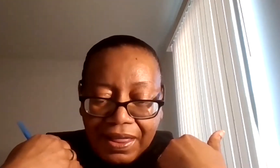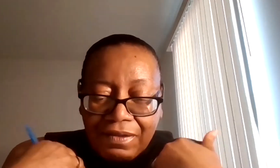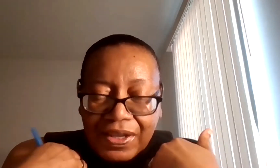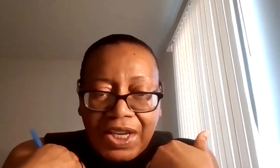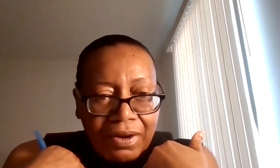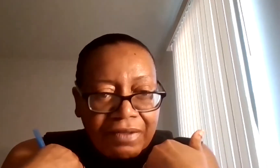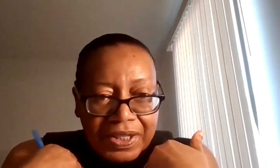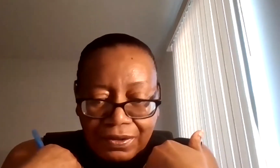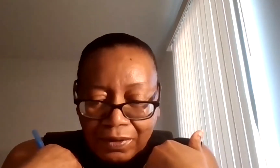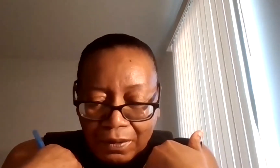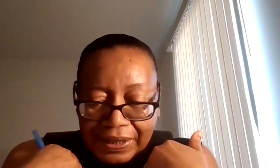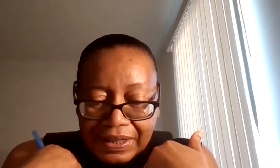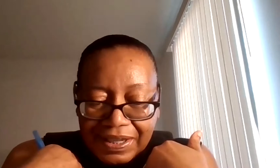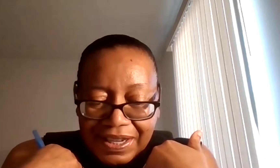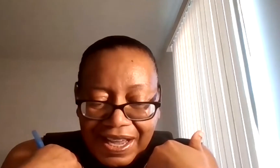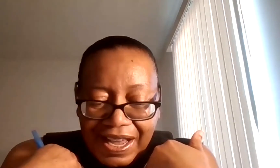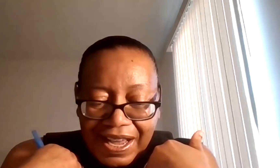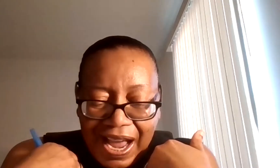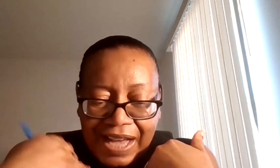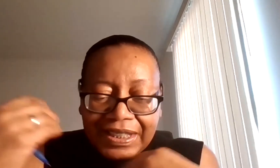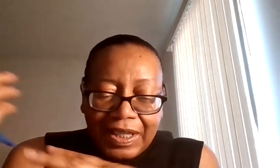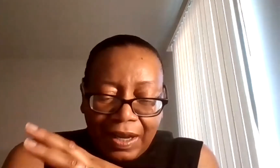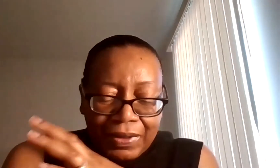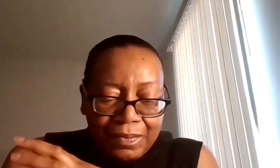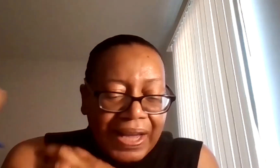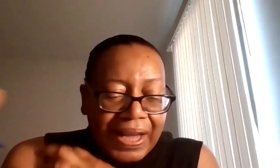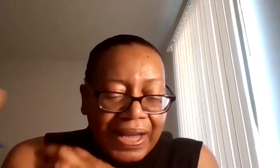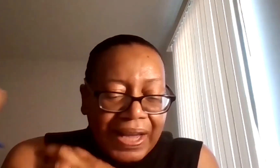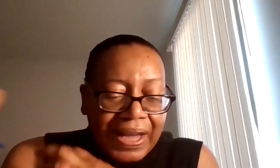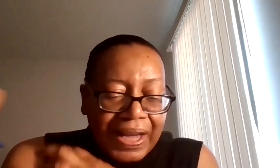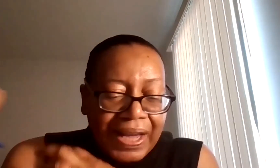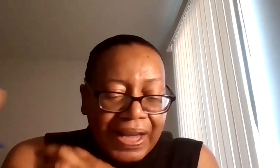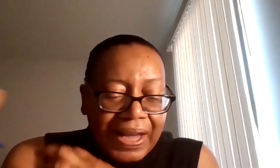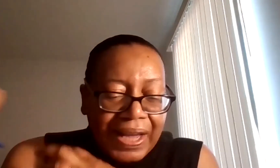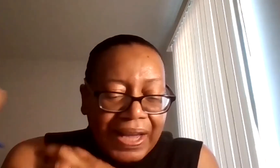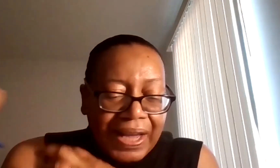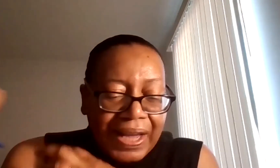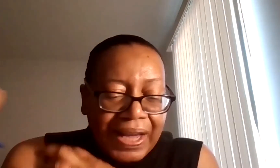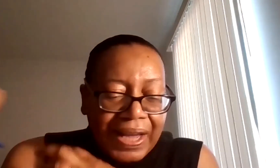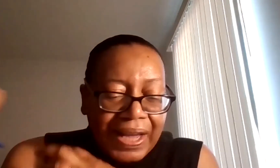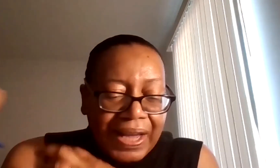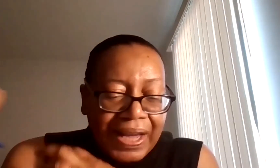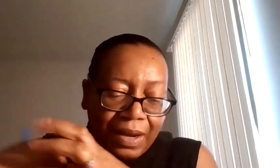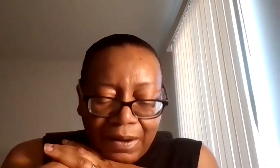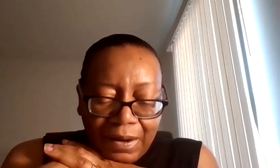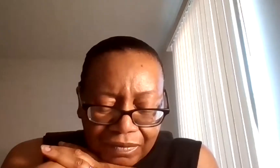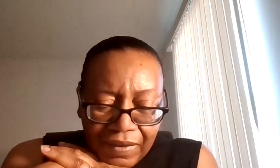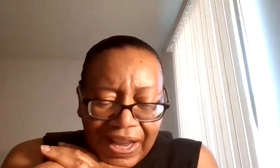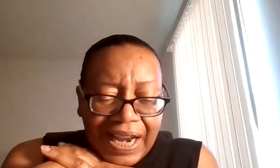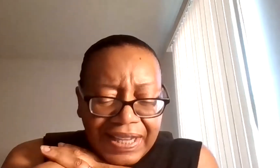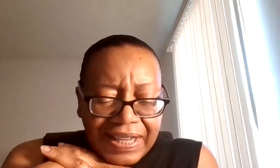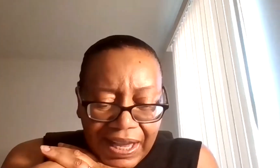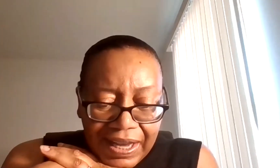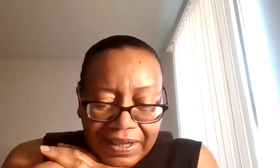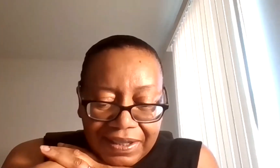when I first saw the video of Mr. Floyd and it was my husband that